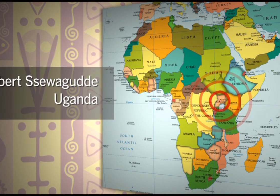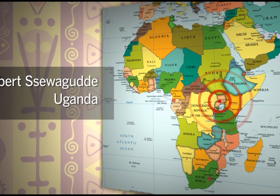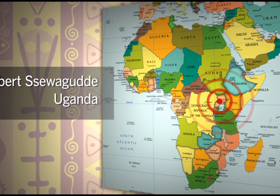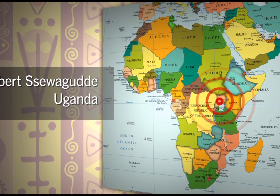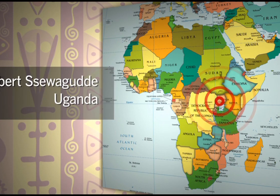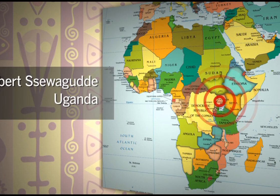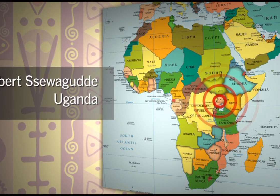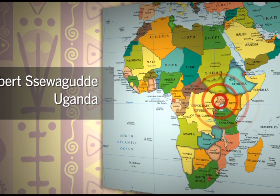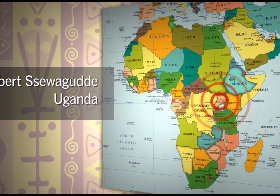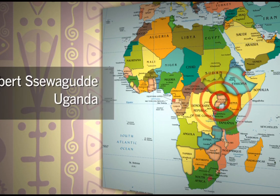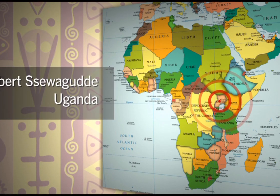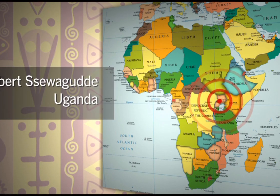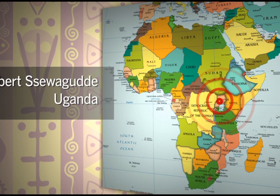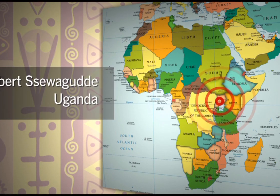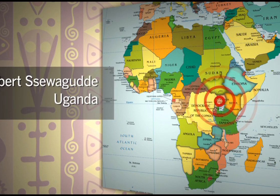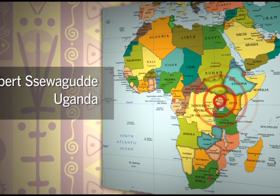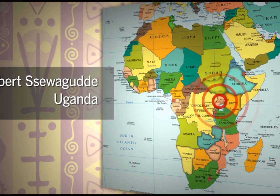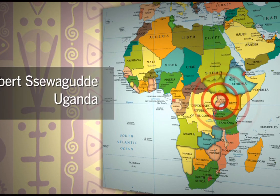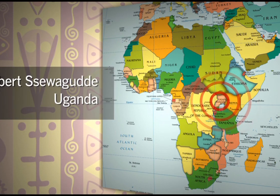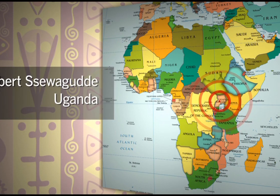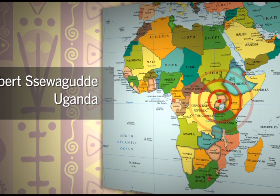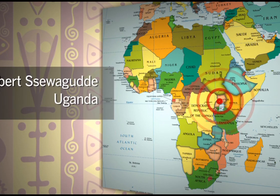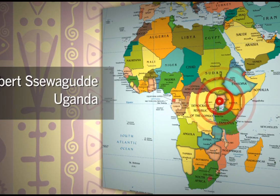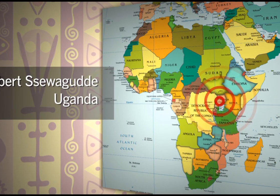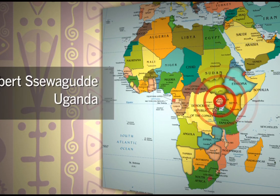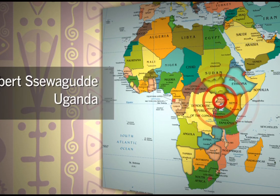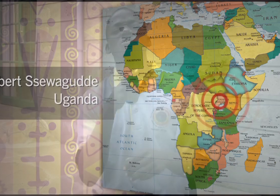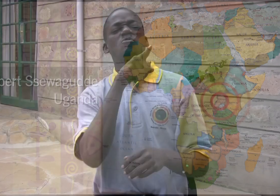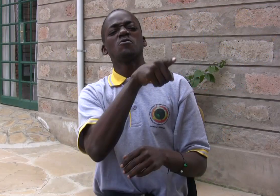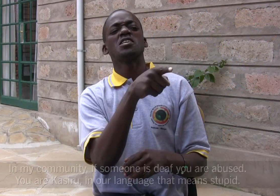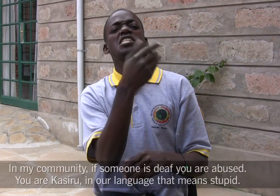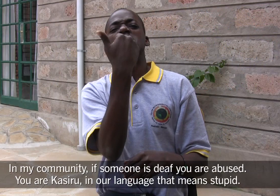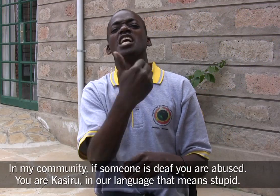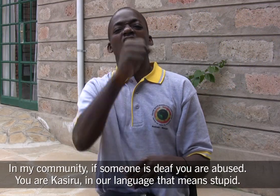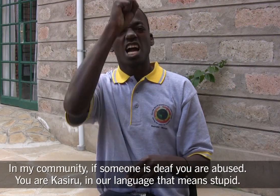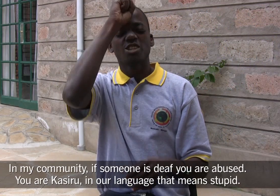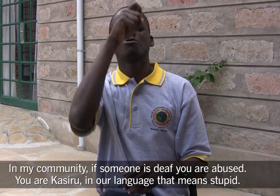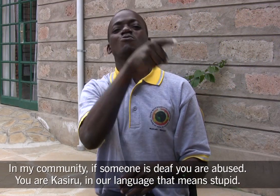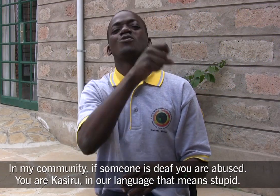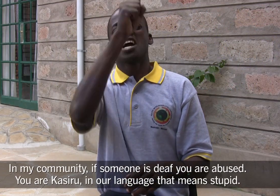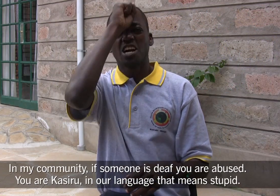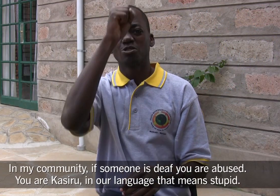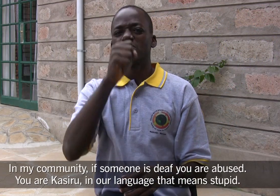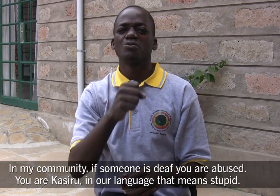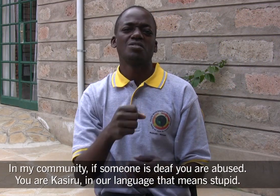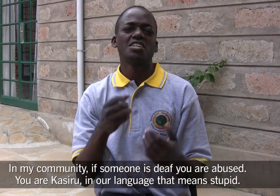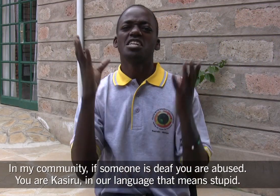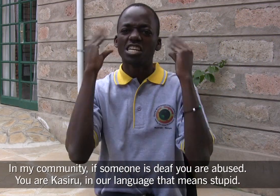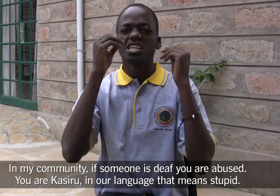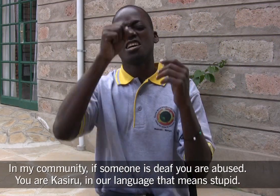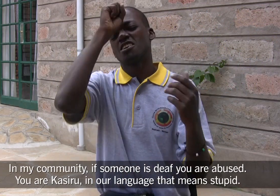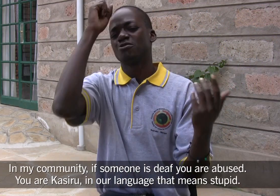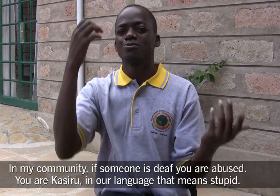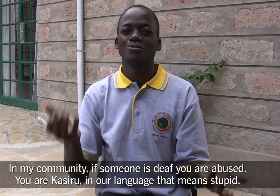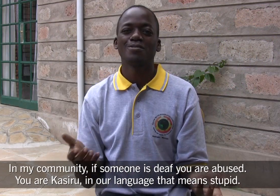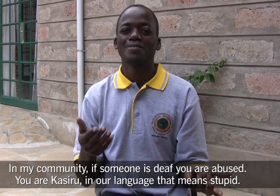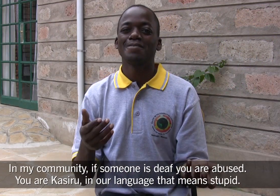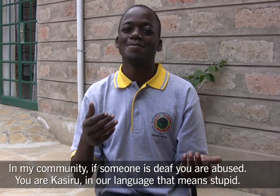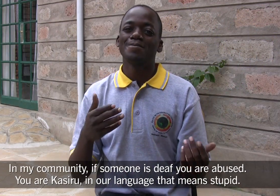In my community, if somebody is deaf, you are abused, that you are kasiru, in our language, that